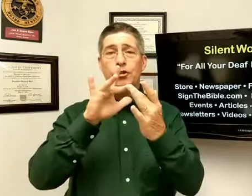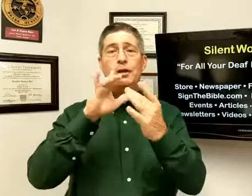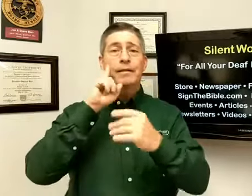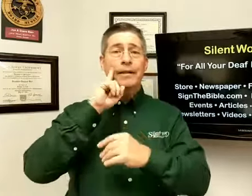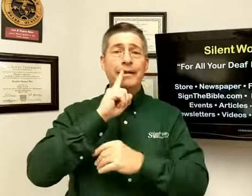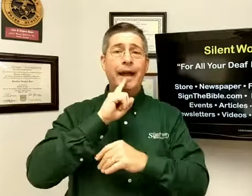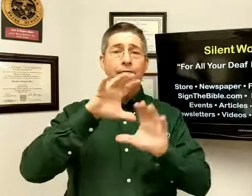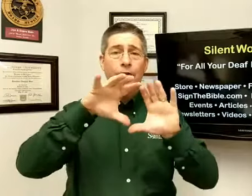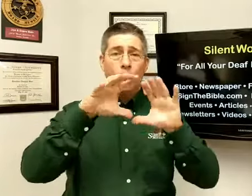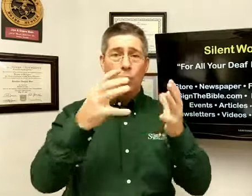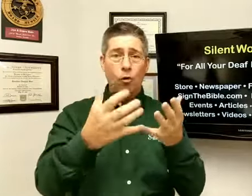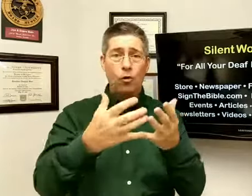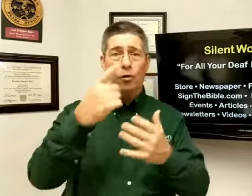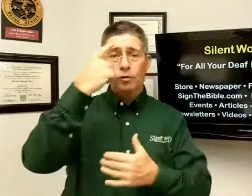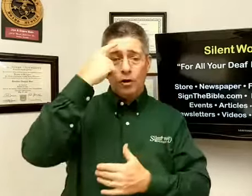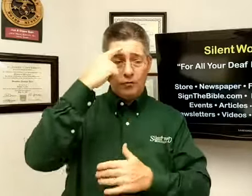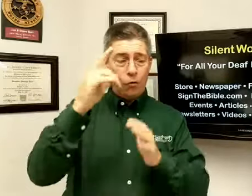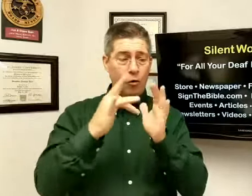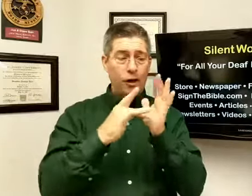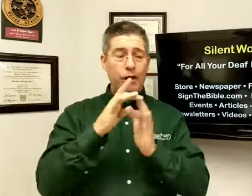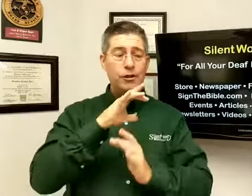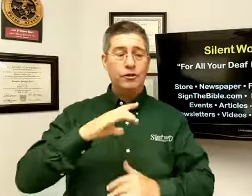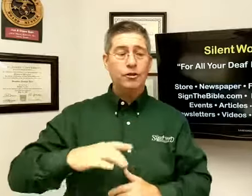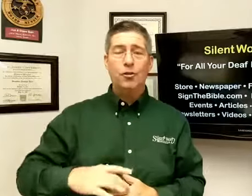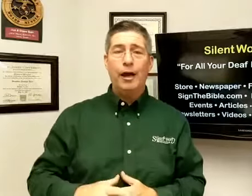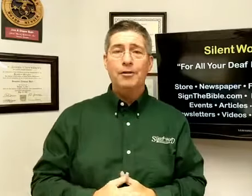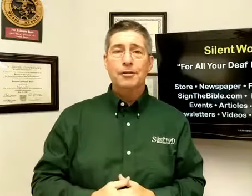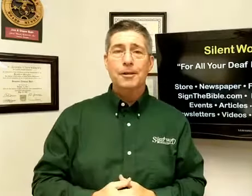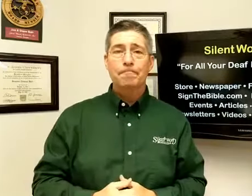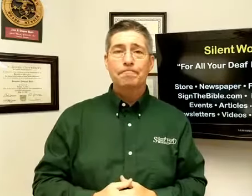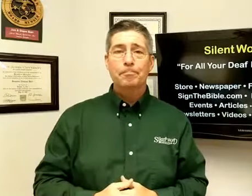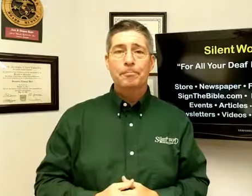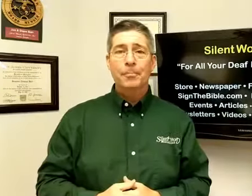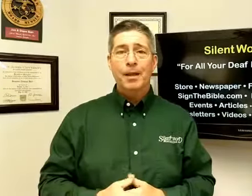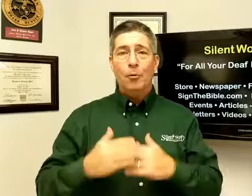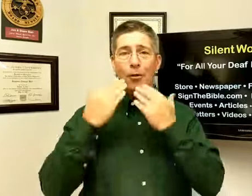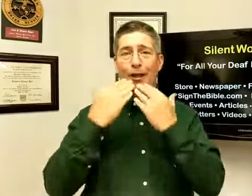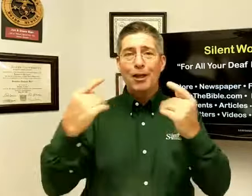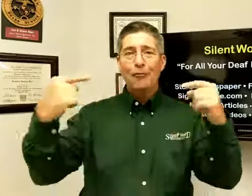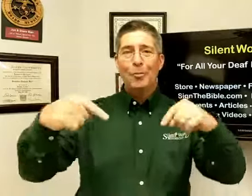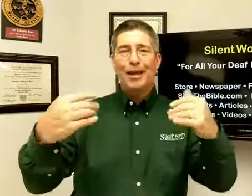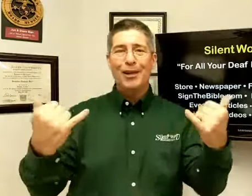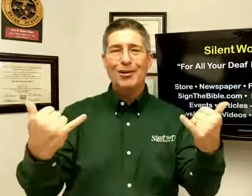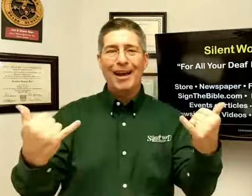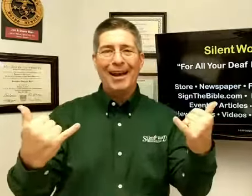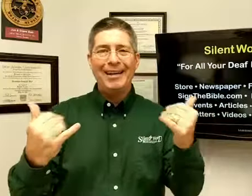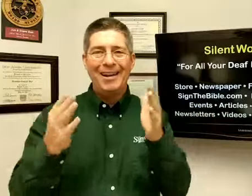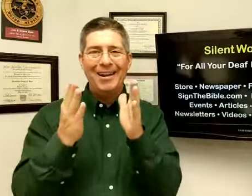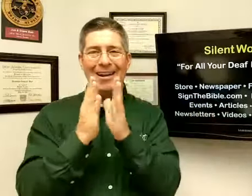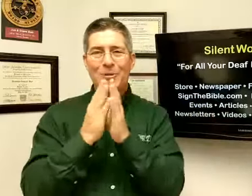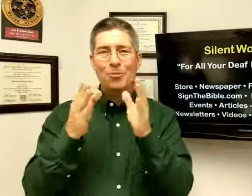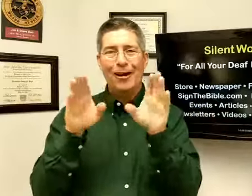the deaf world for Jesus Christ. I want to thank you for being here tonight. Let's pray.